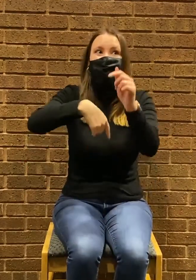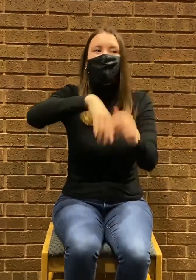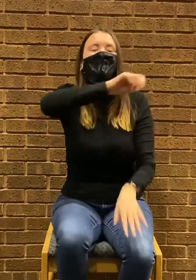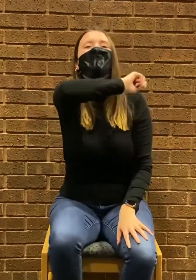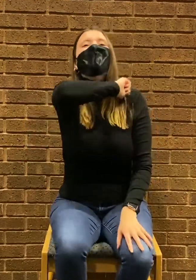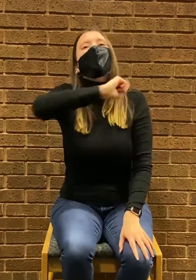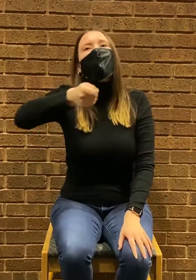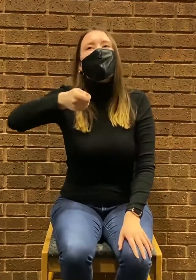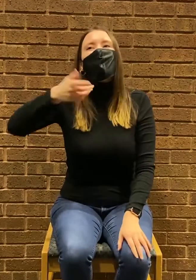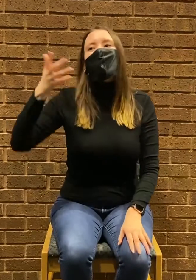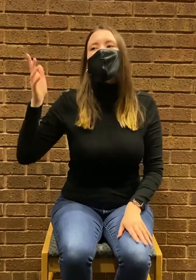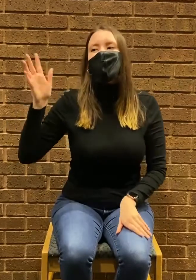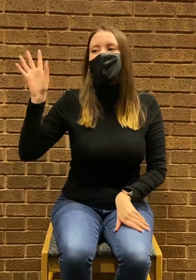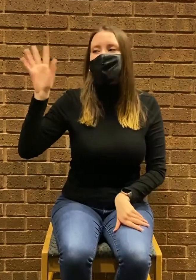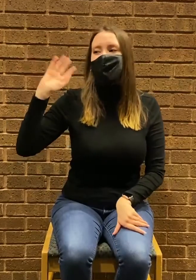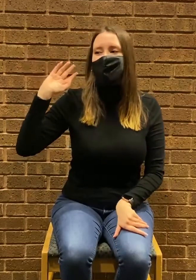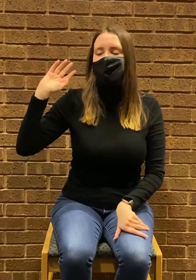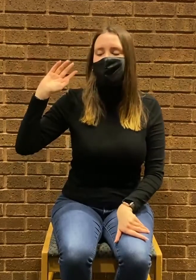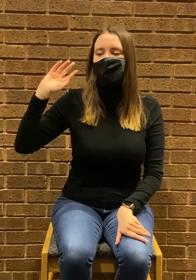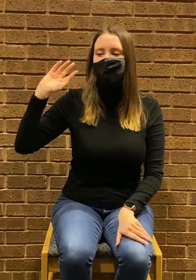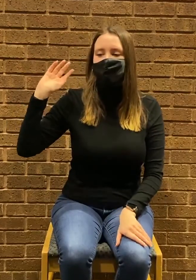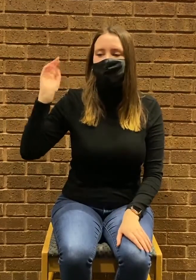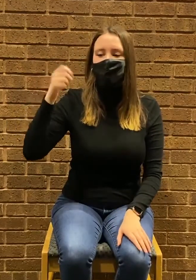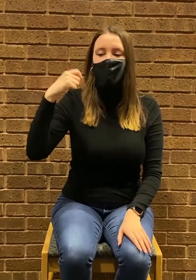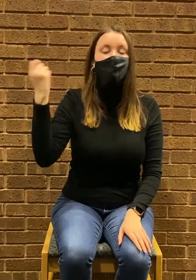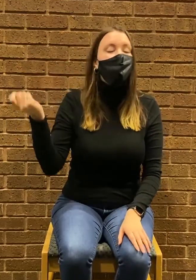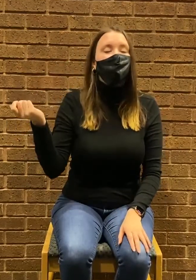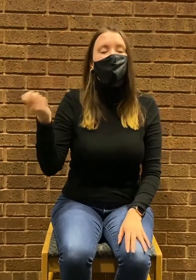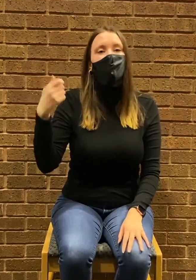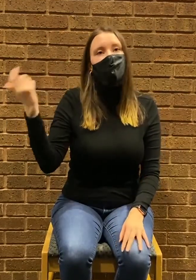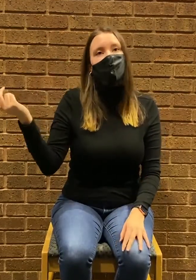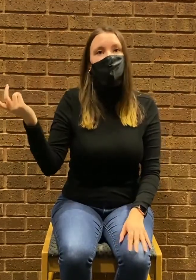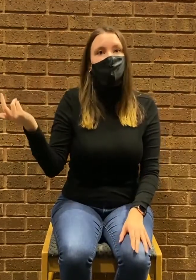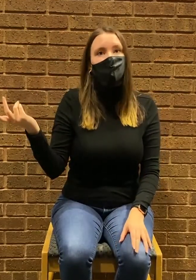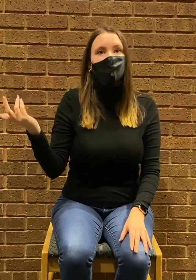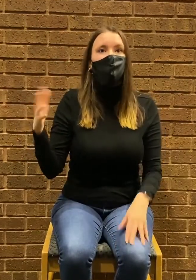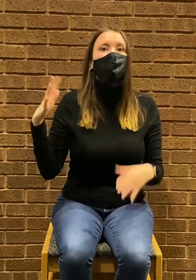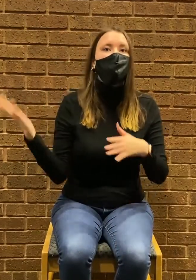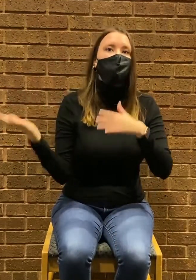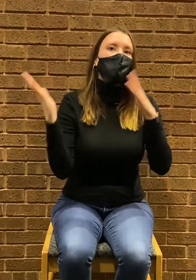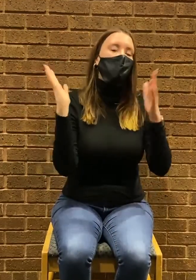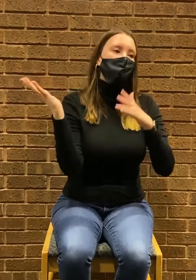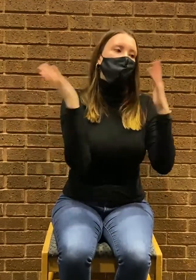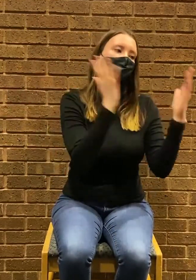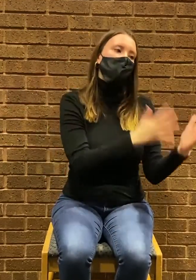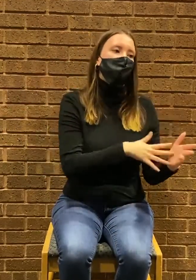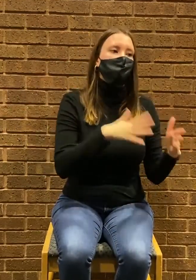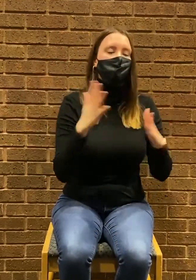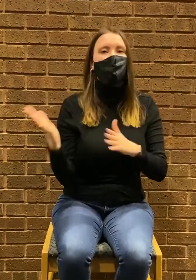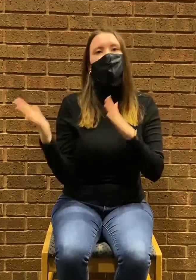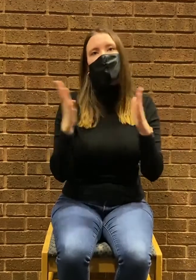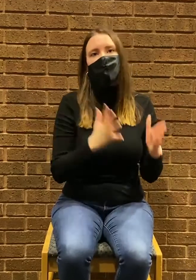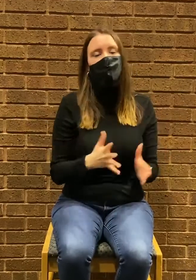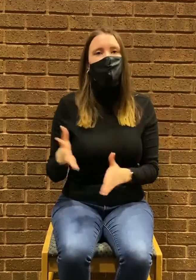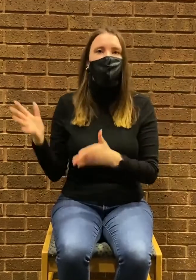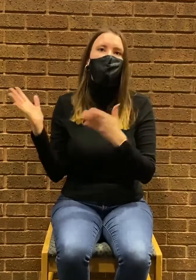in and I just write in what those cues will be and then as that progresses then scene change music